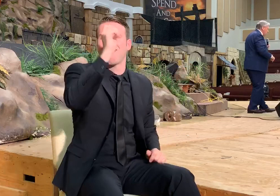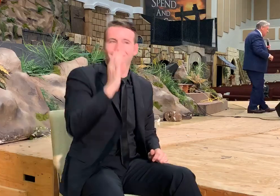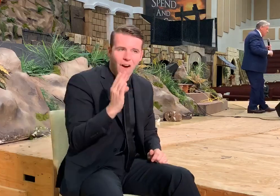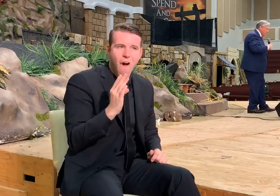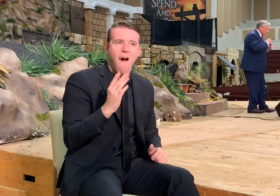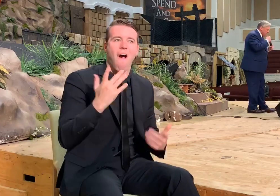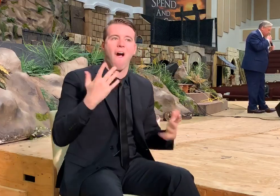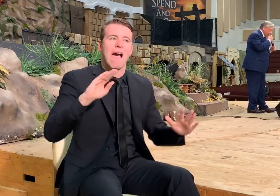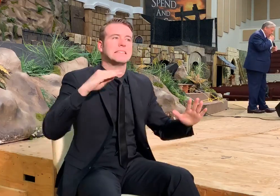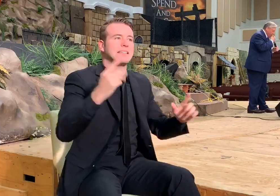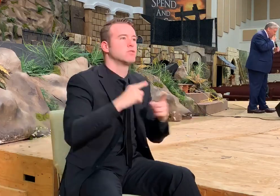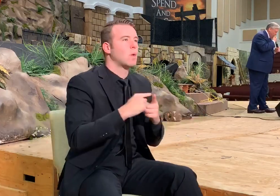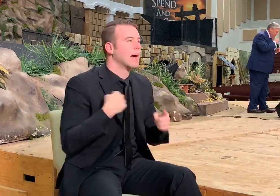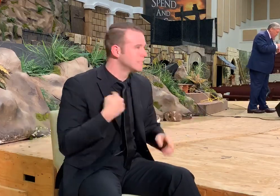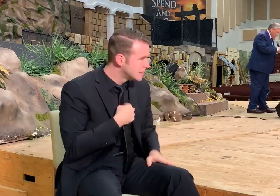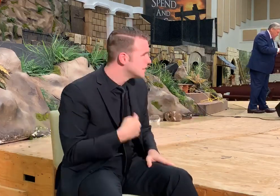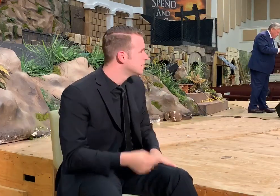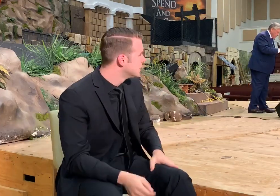has given to us.